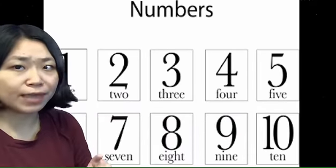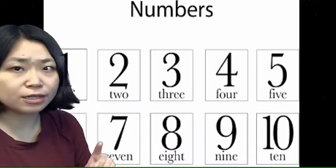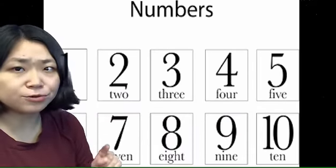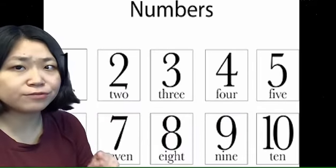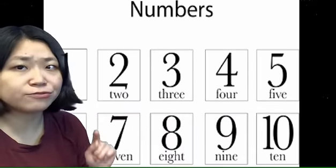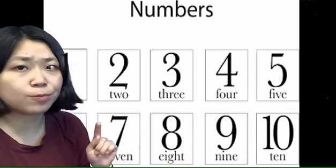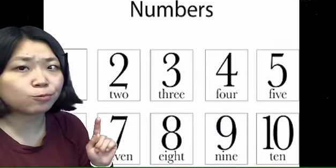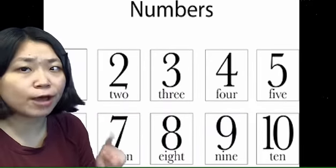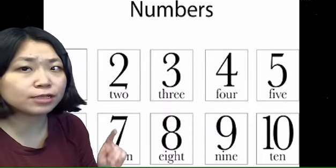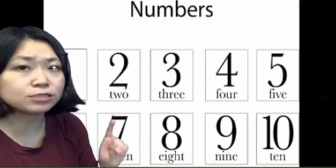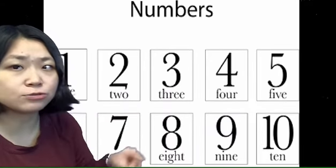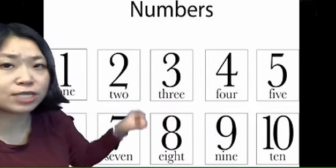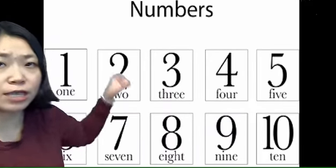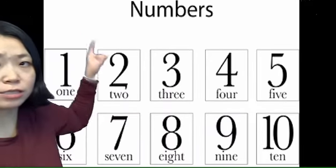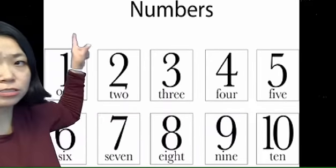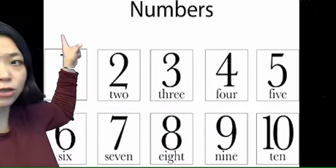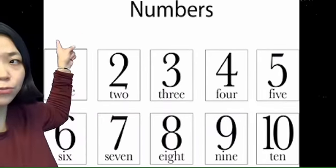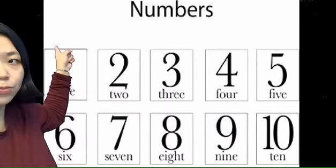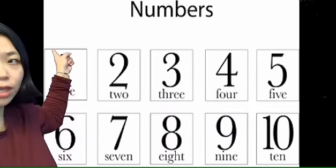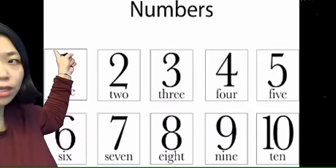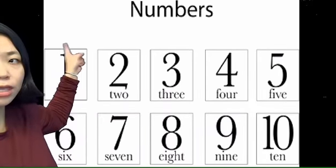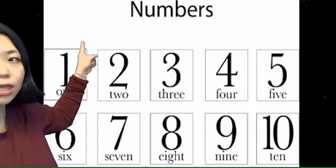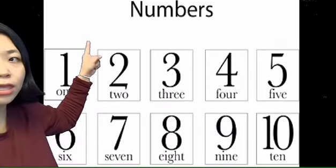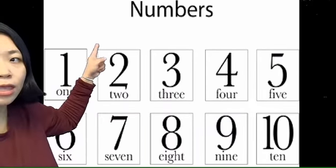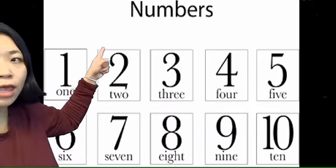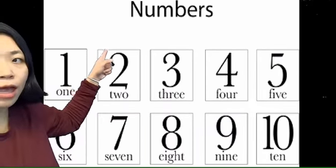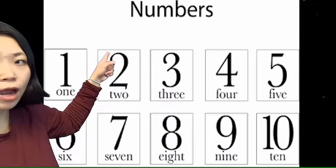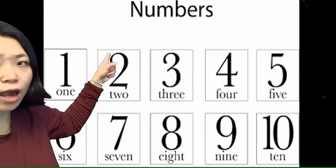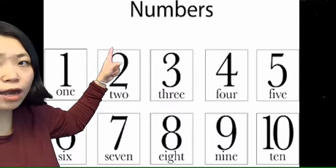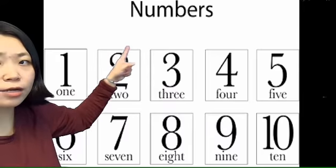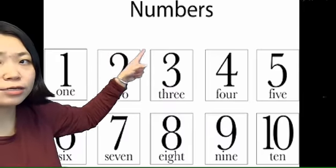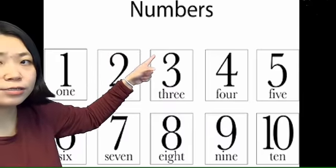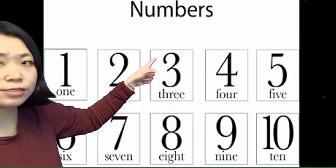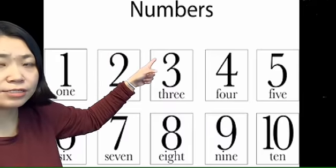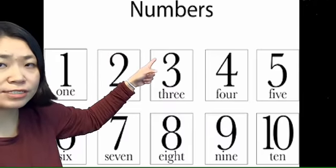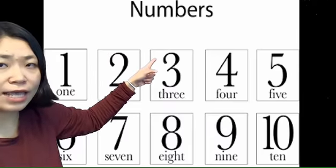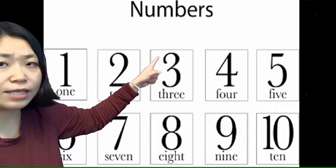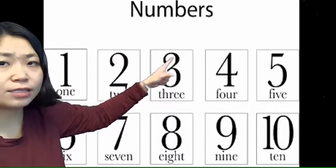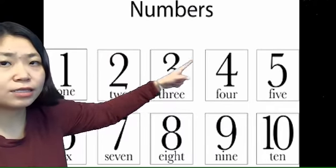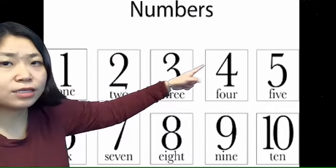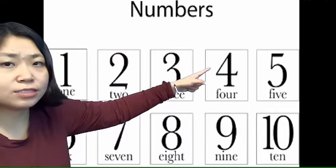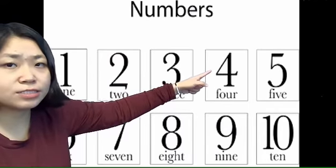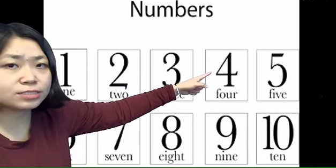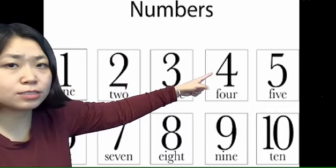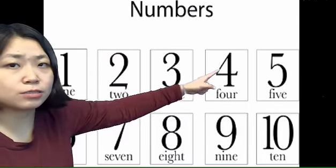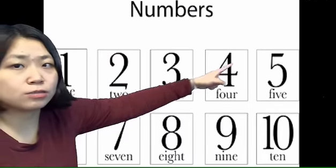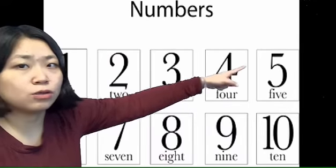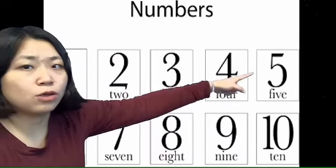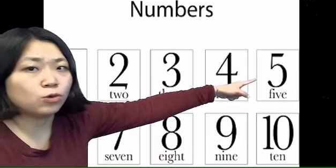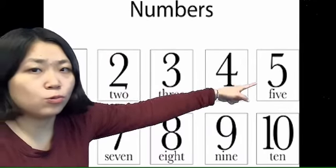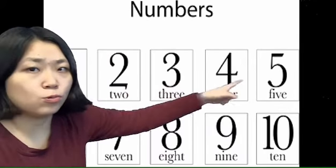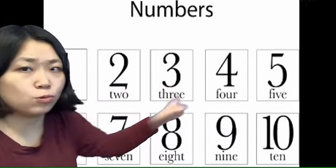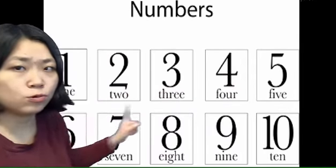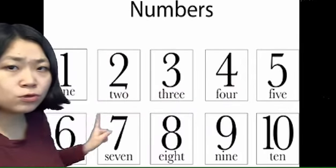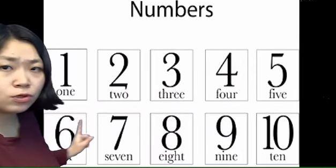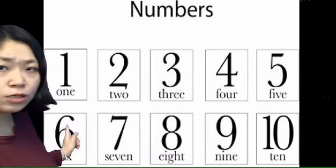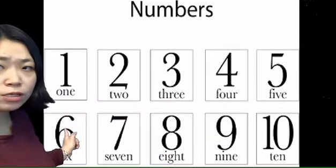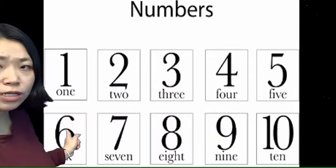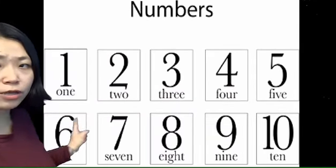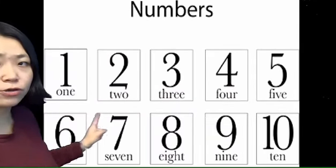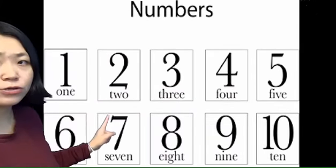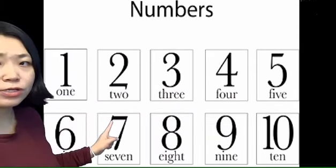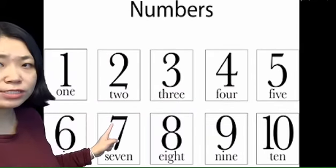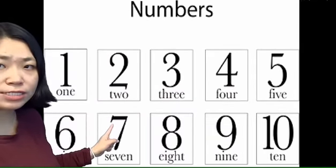it in Mandarin from 1 to 10. So, 1, 2, 3, 4, 5,